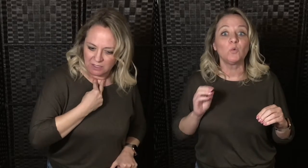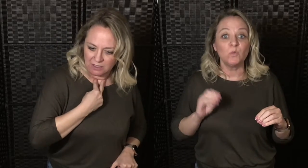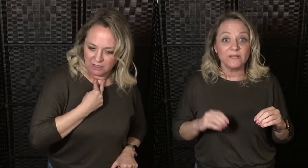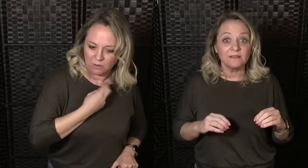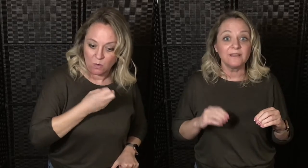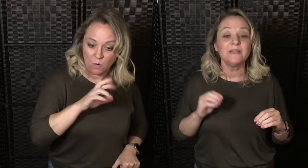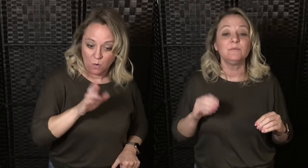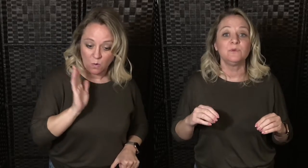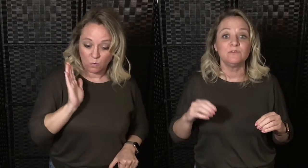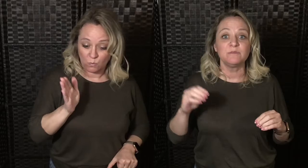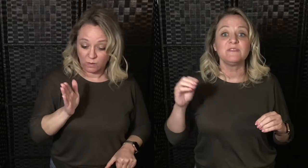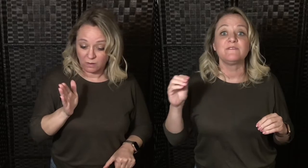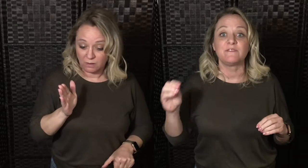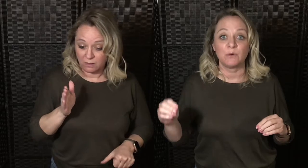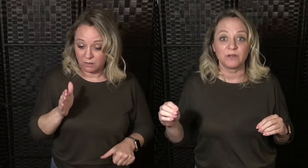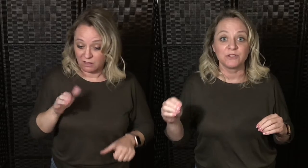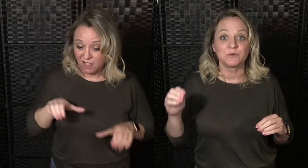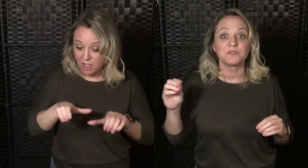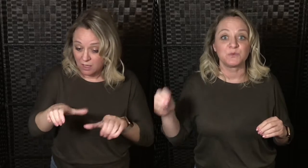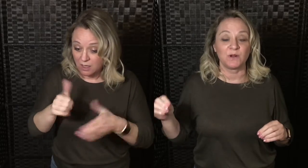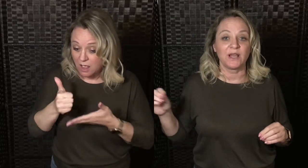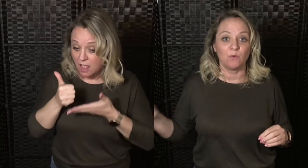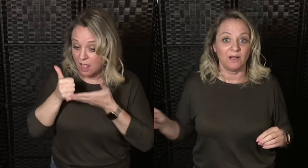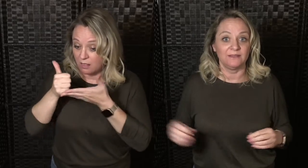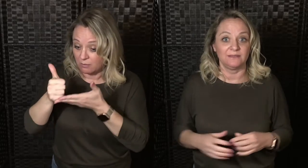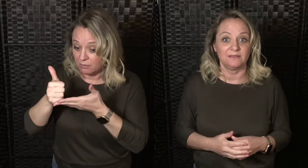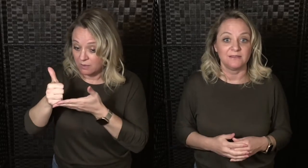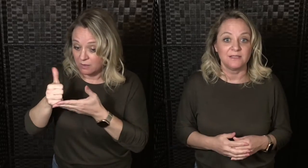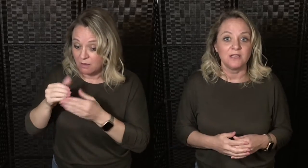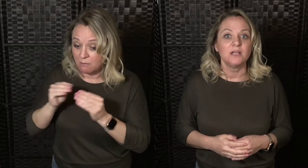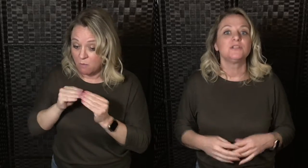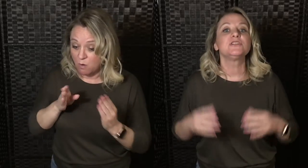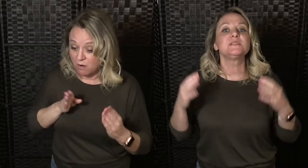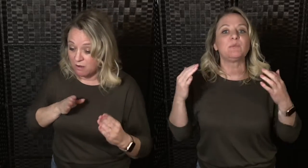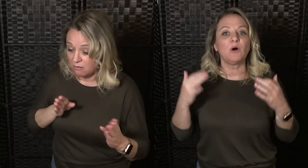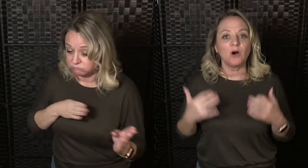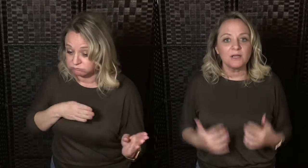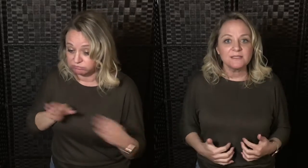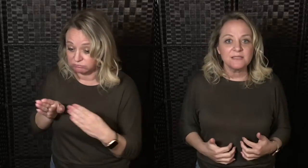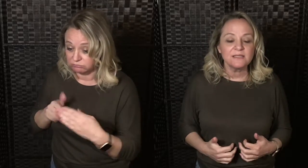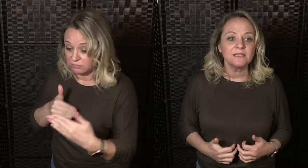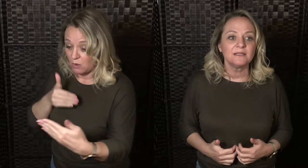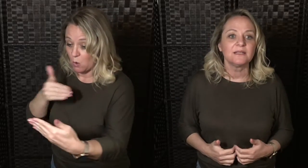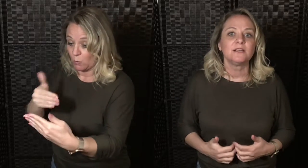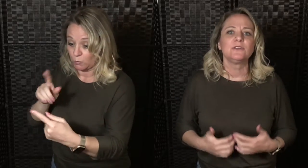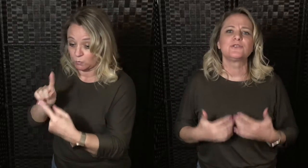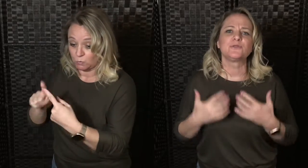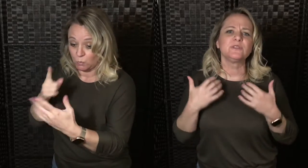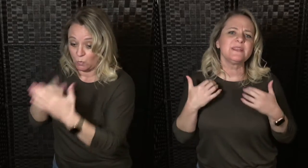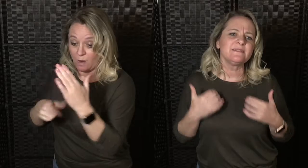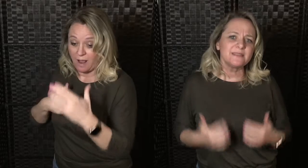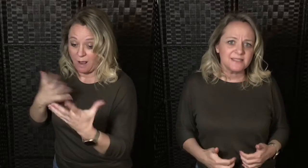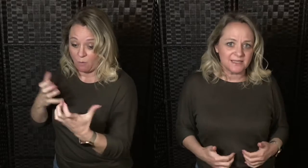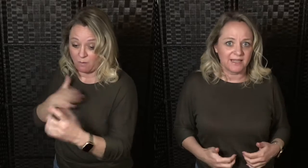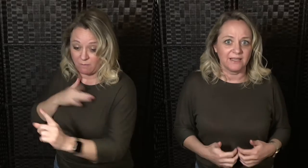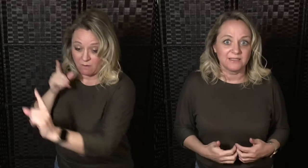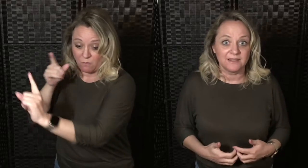will it move me forward towards what I want? Just pausing, truly listening to the